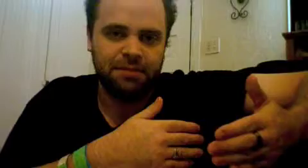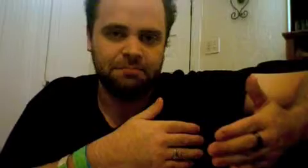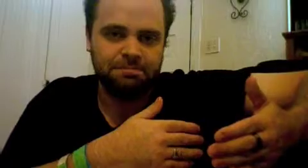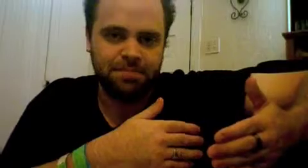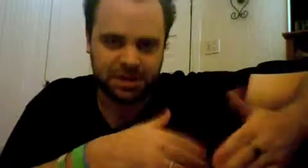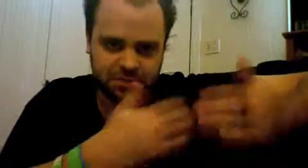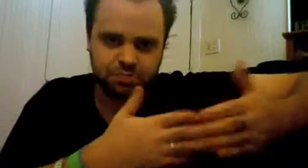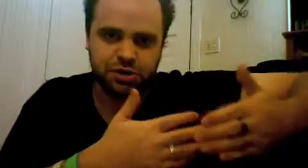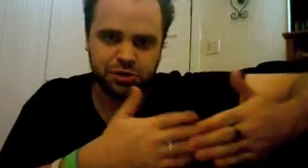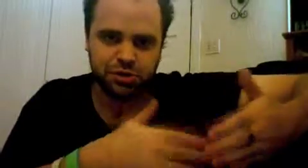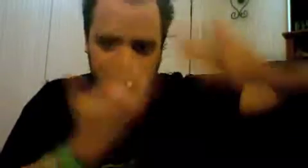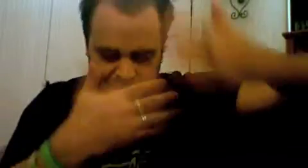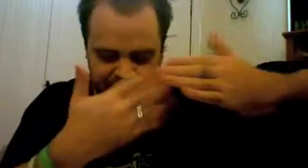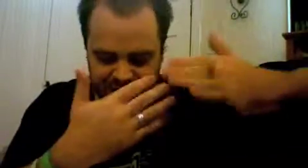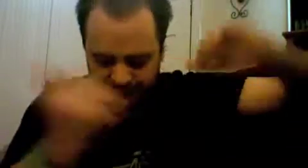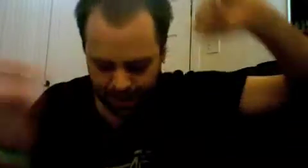that is produced by this gap